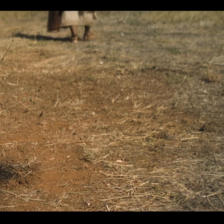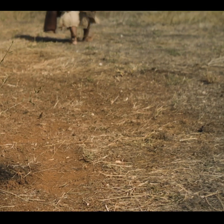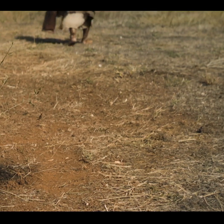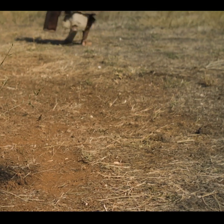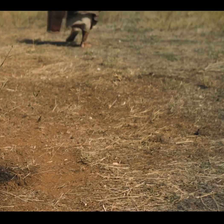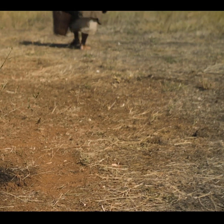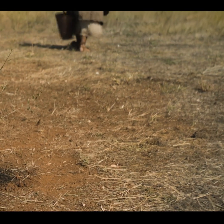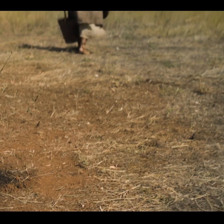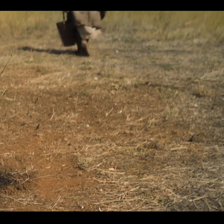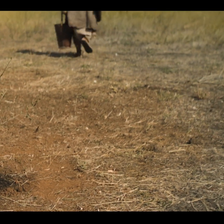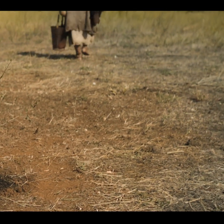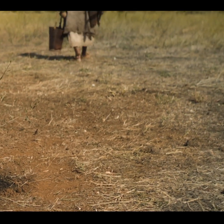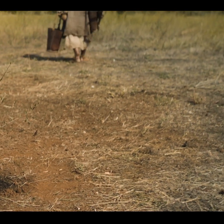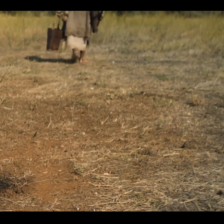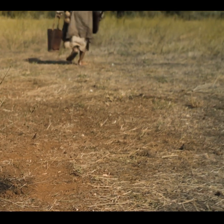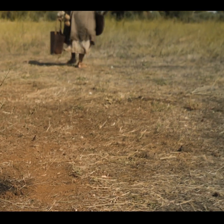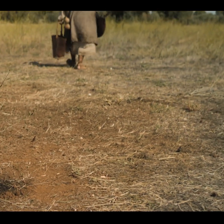according to his will and pleasure.